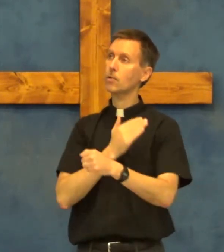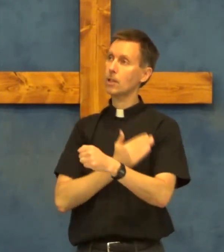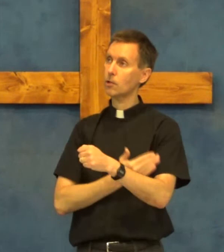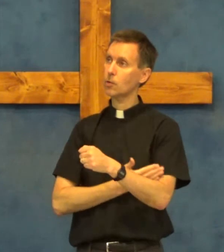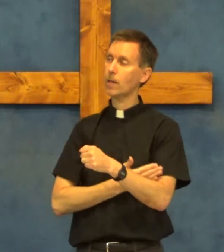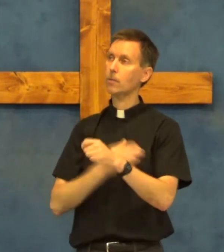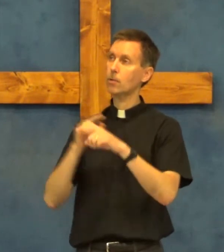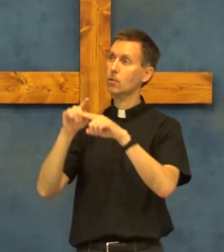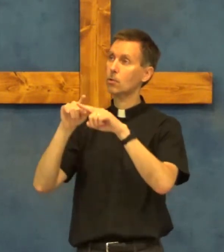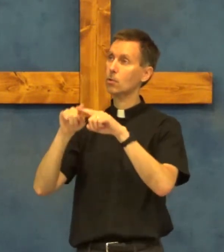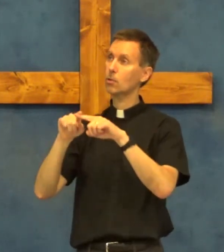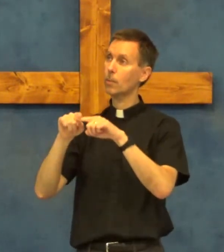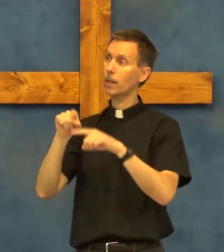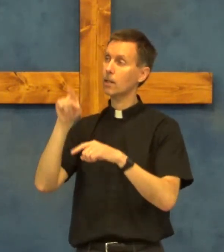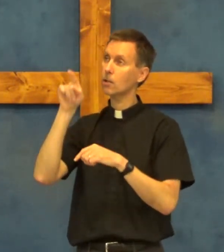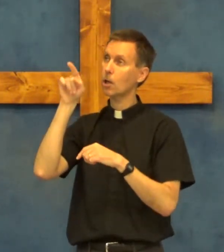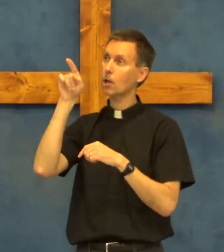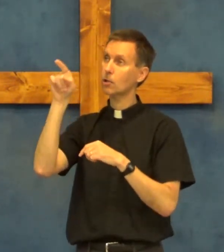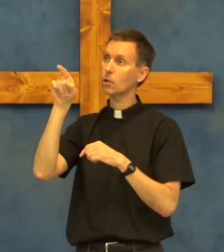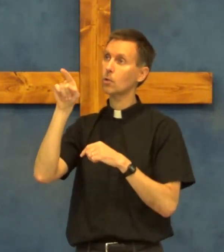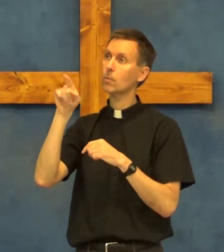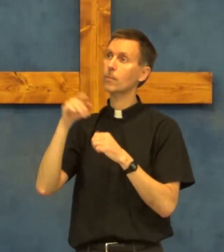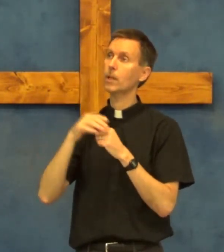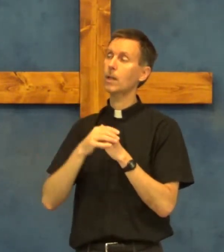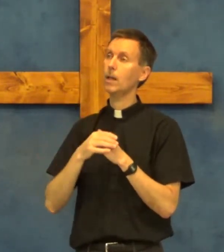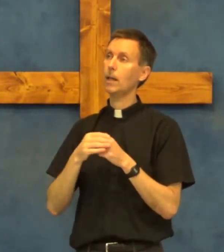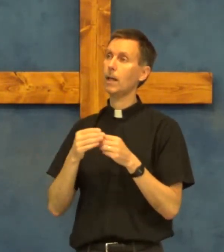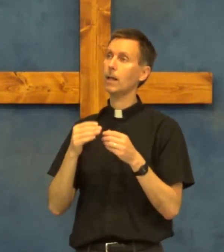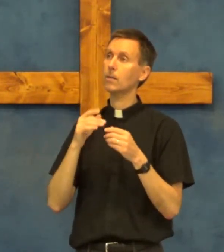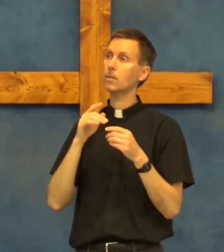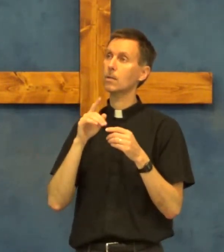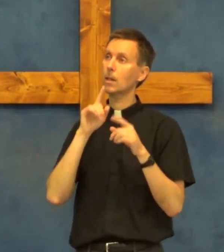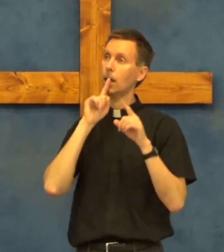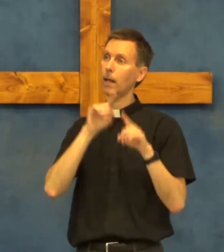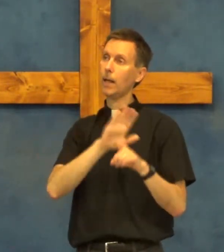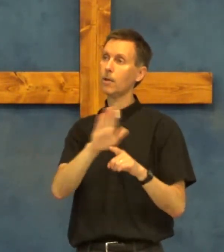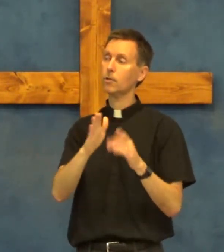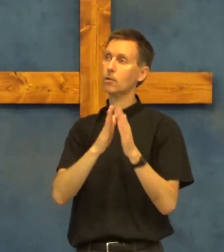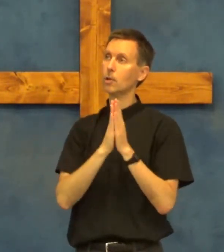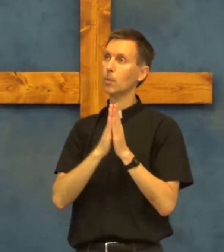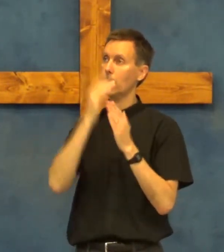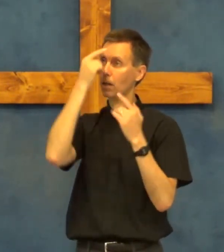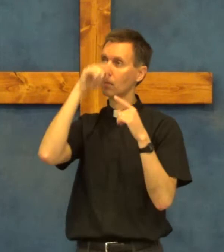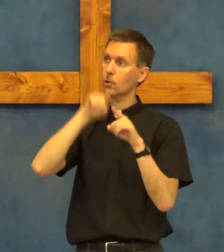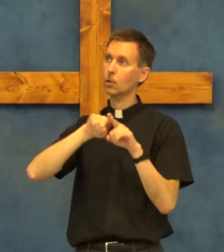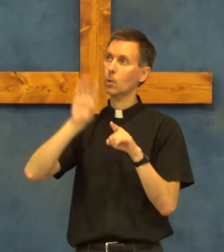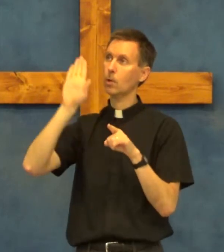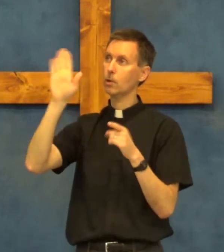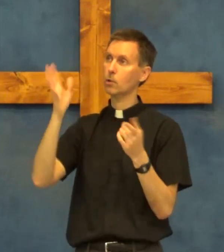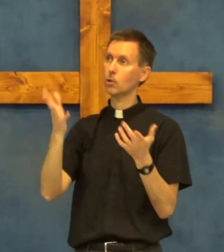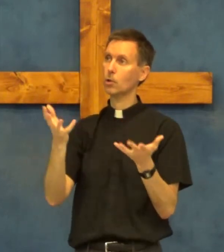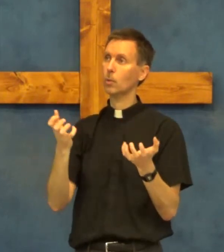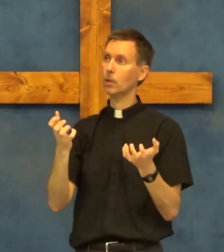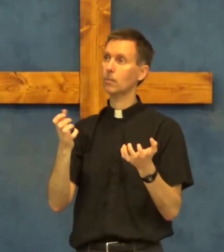and strength to depend on you and answer their prayers according to your love